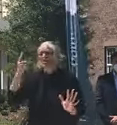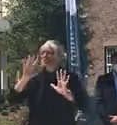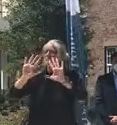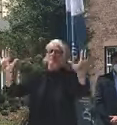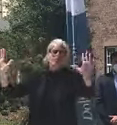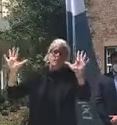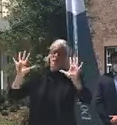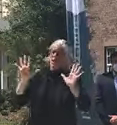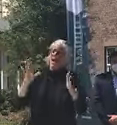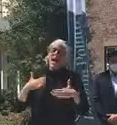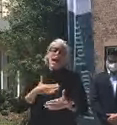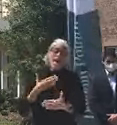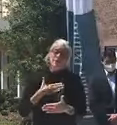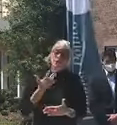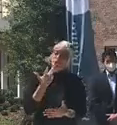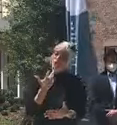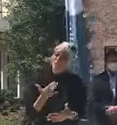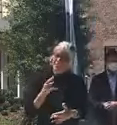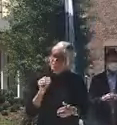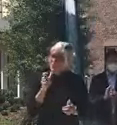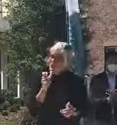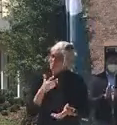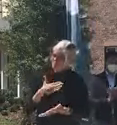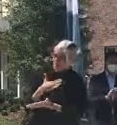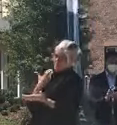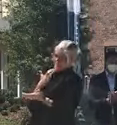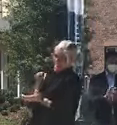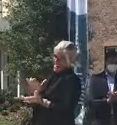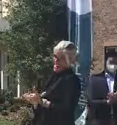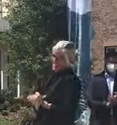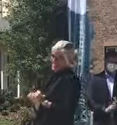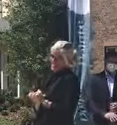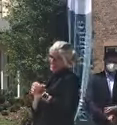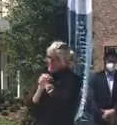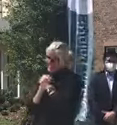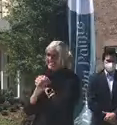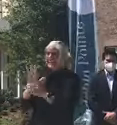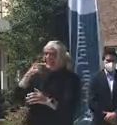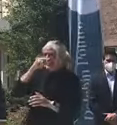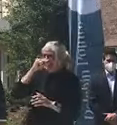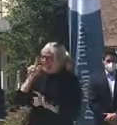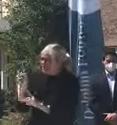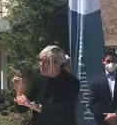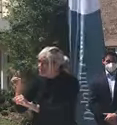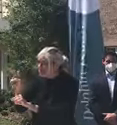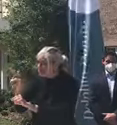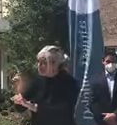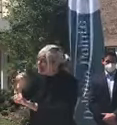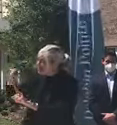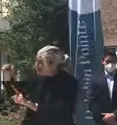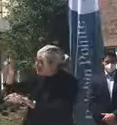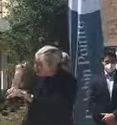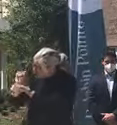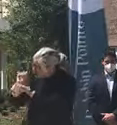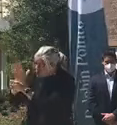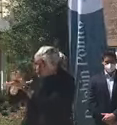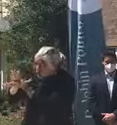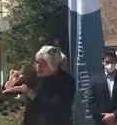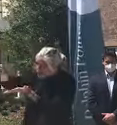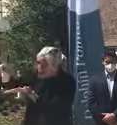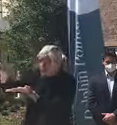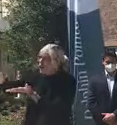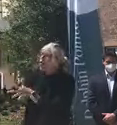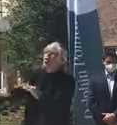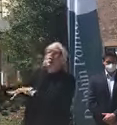beautiful wife and my three kids at home. Get back to your schoolwork. I want to say thank you to the entire team